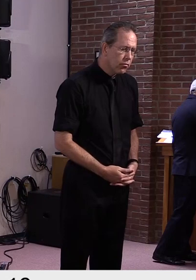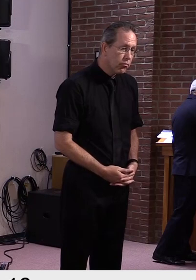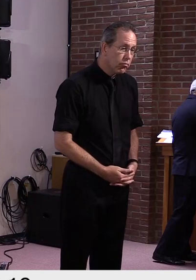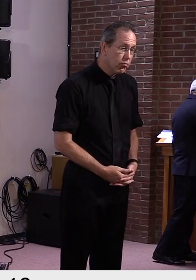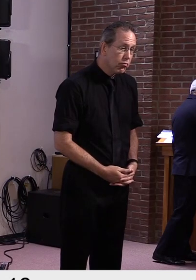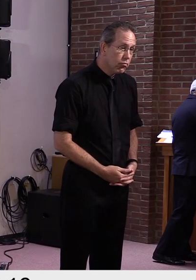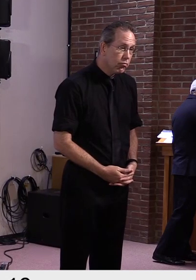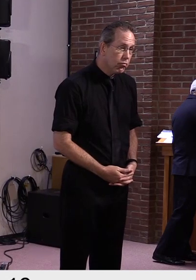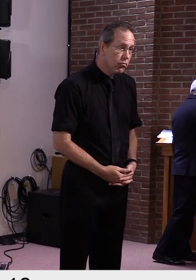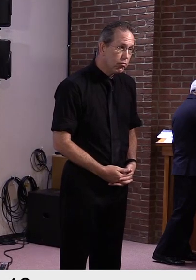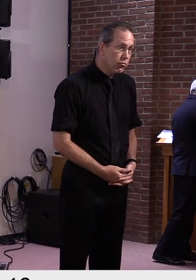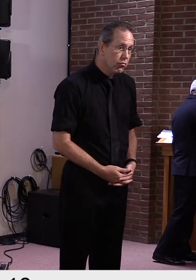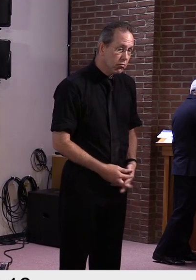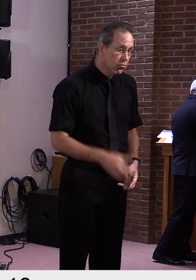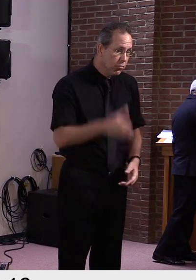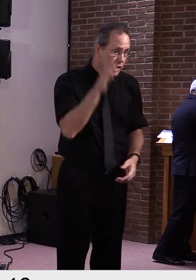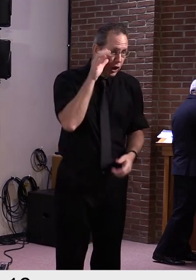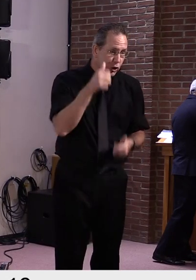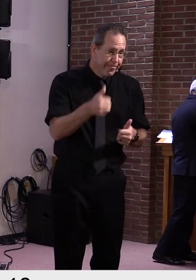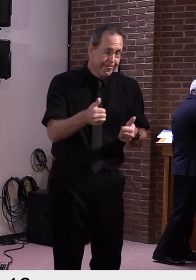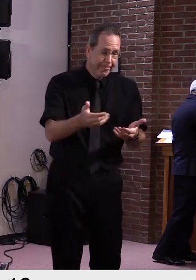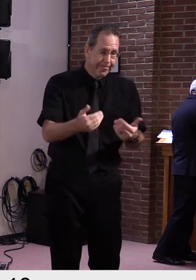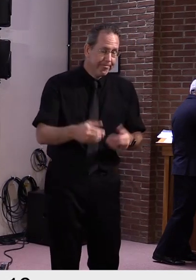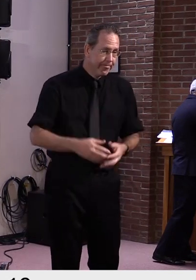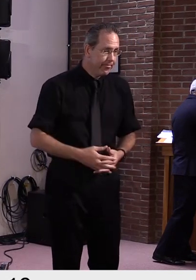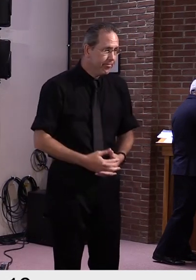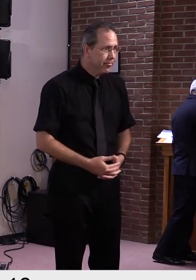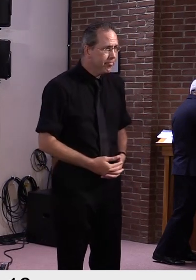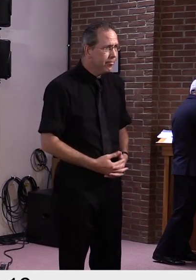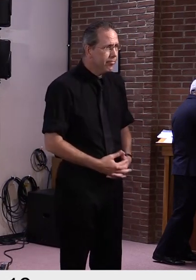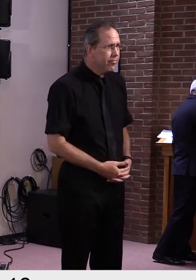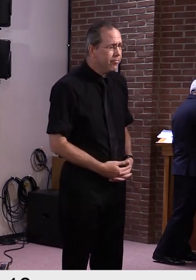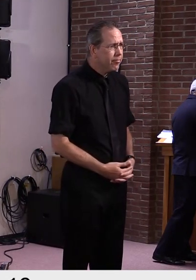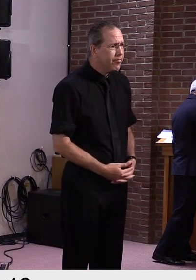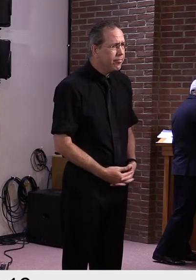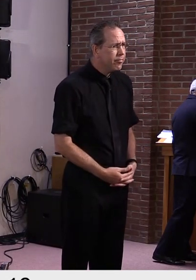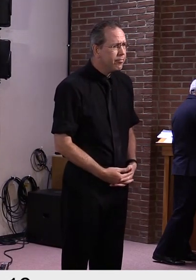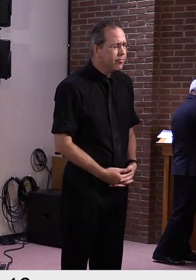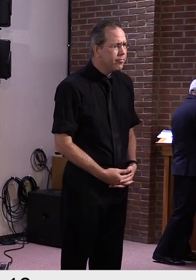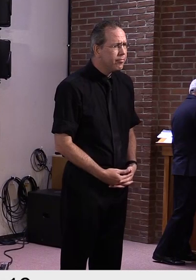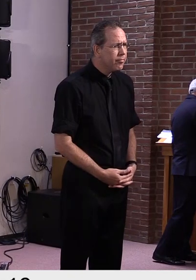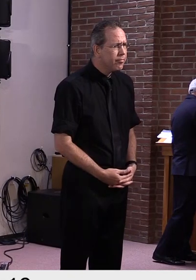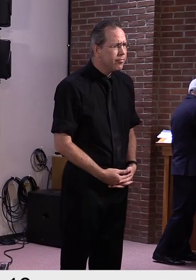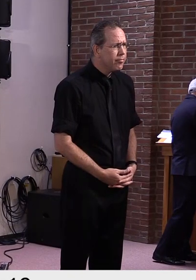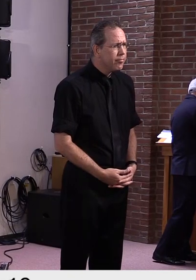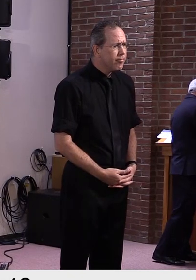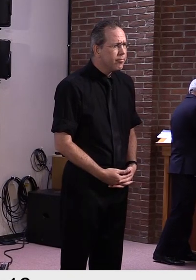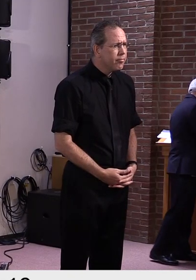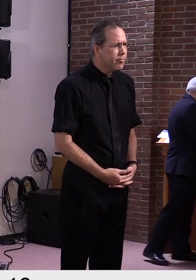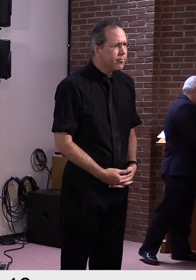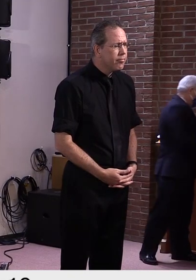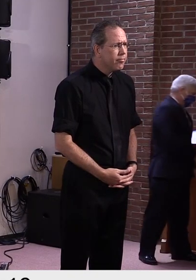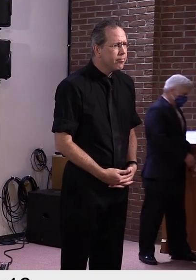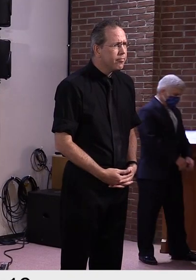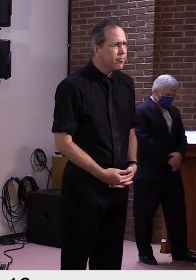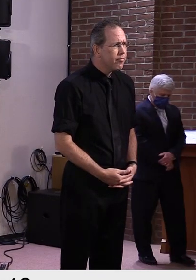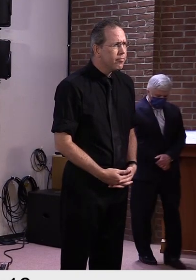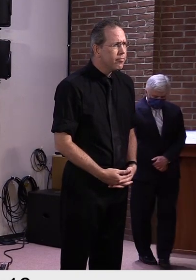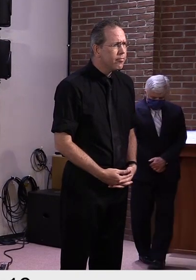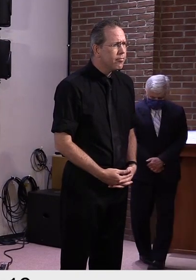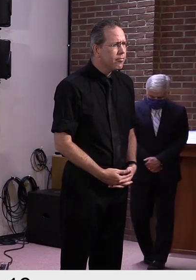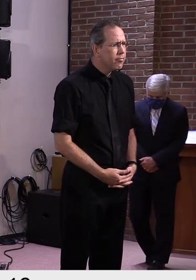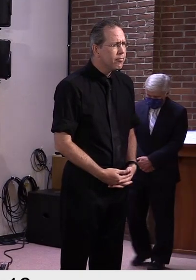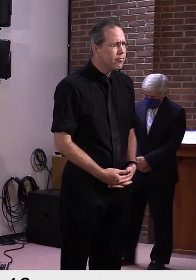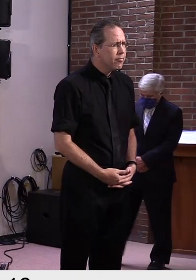Can we? We can. Okay, thank you. Um, I just wanted to clarify with, uh, Dr. Levine,